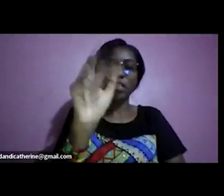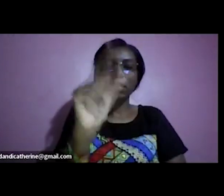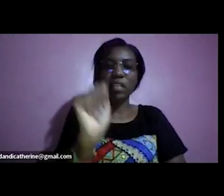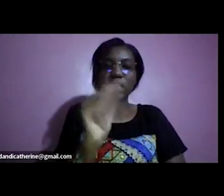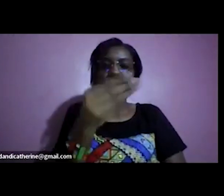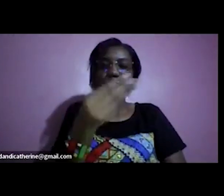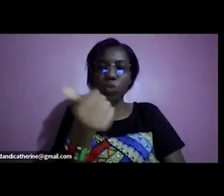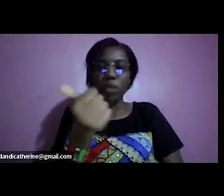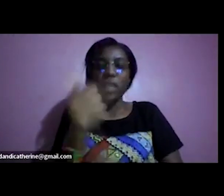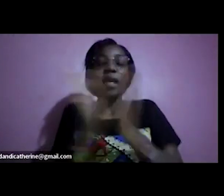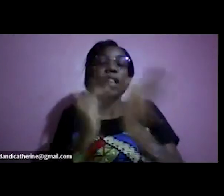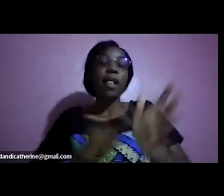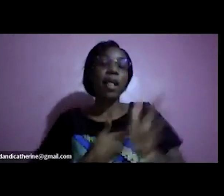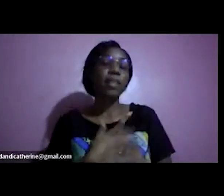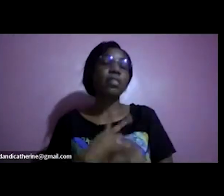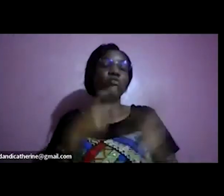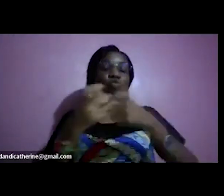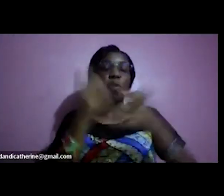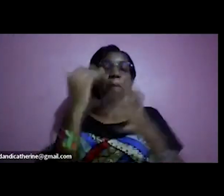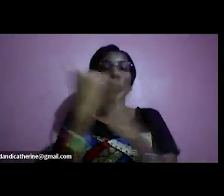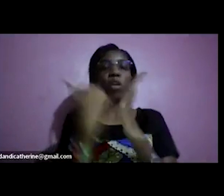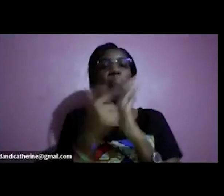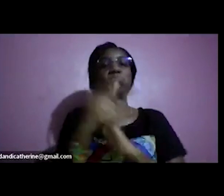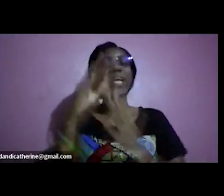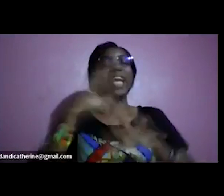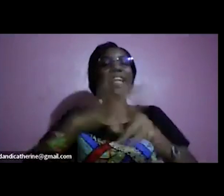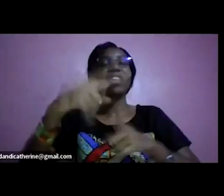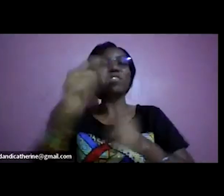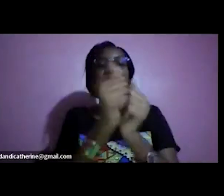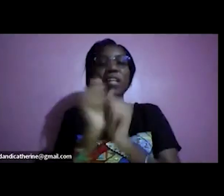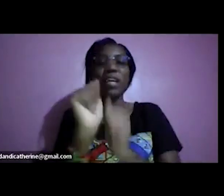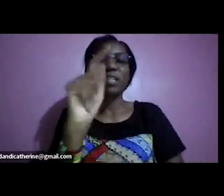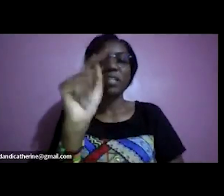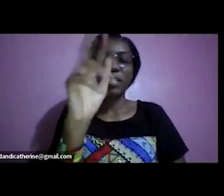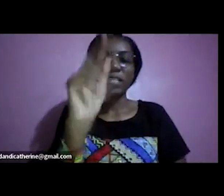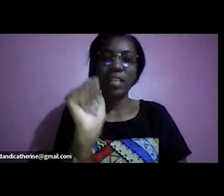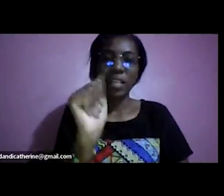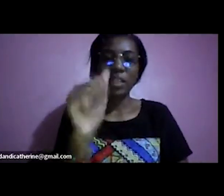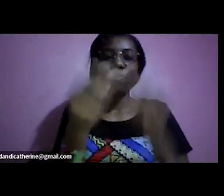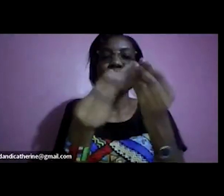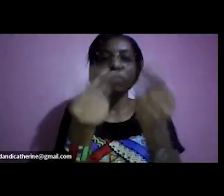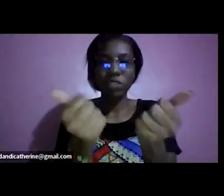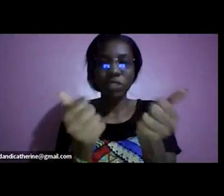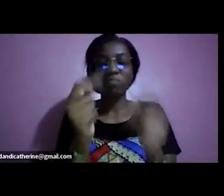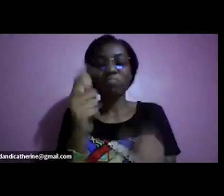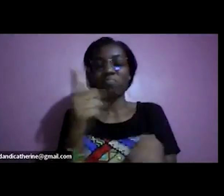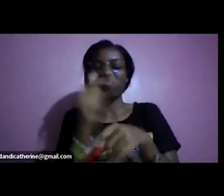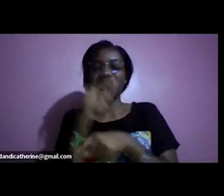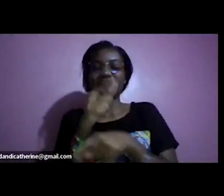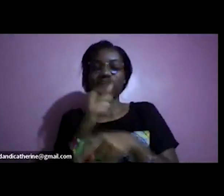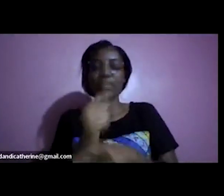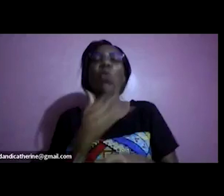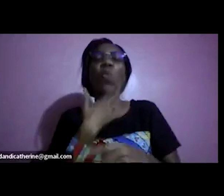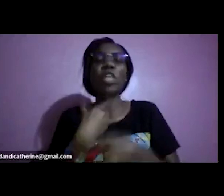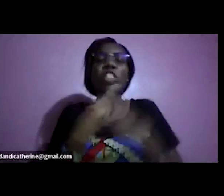this program it's called get it right with atara solutions it's a webinar series that seeks to demystify issues